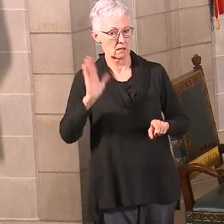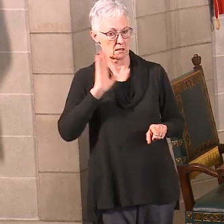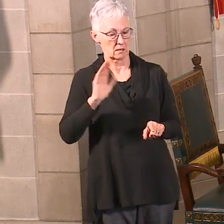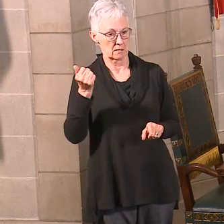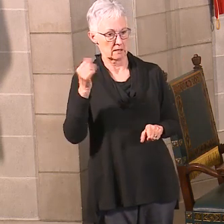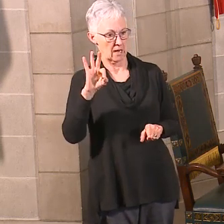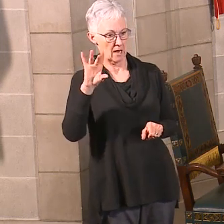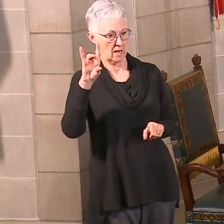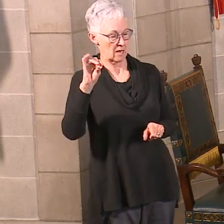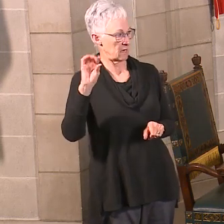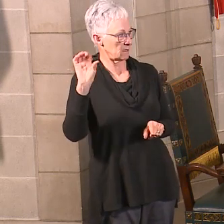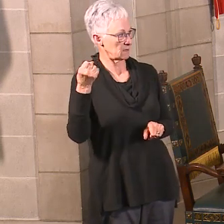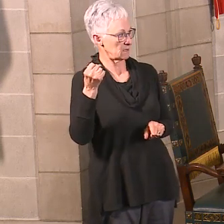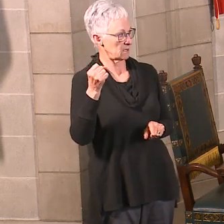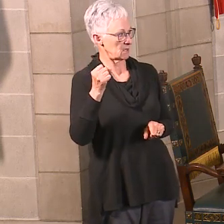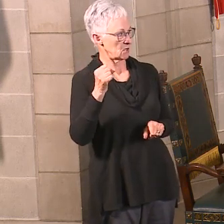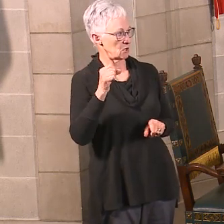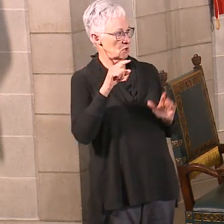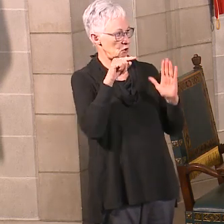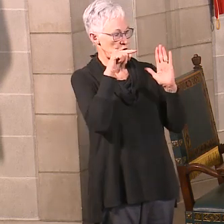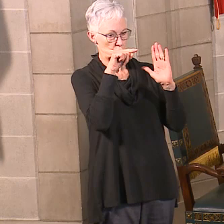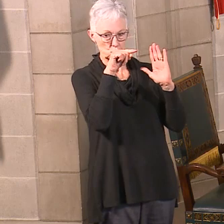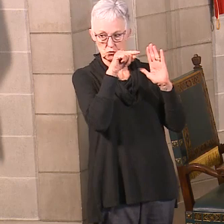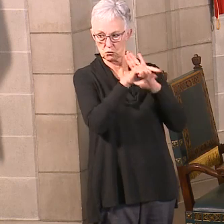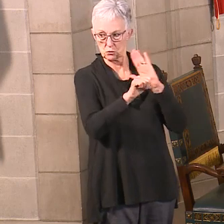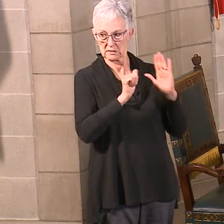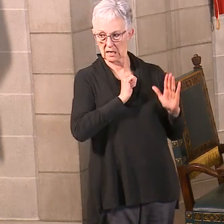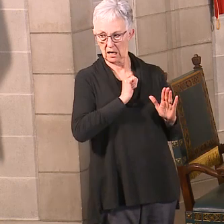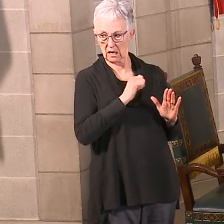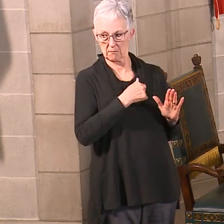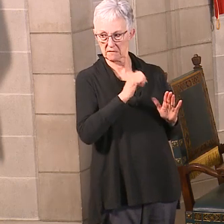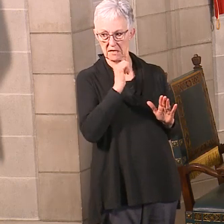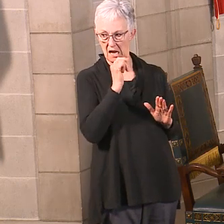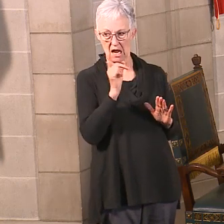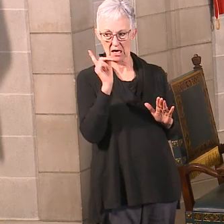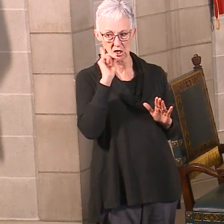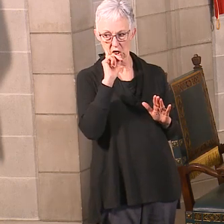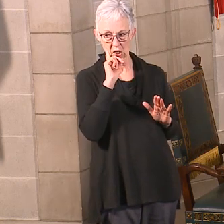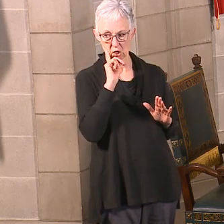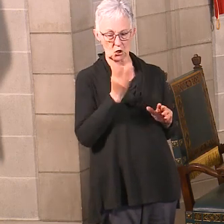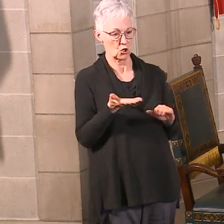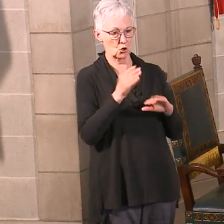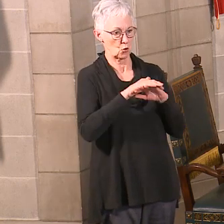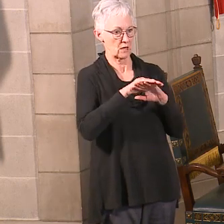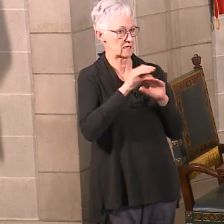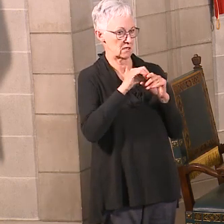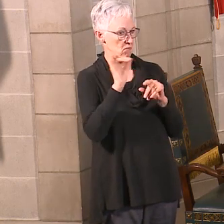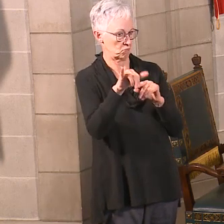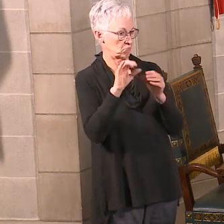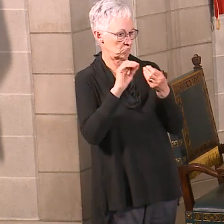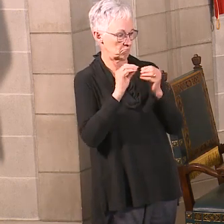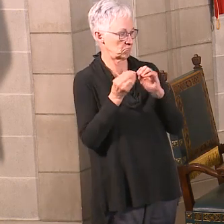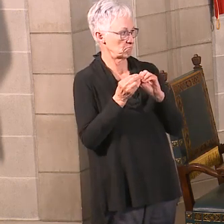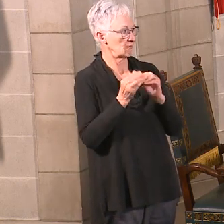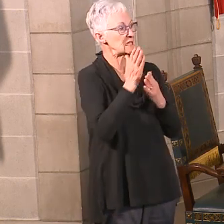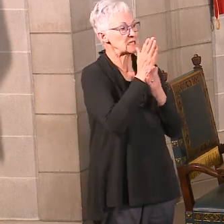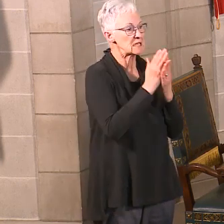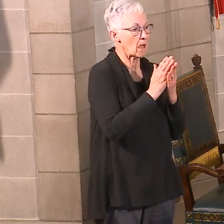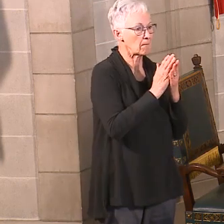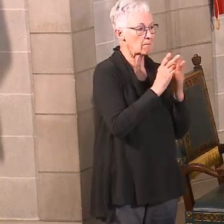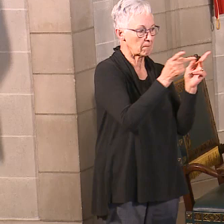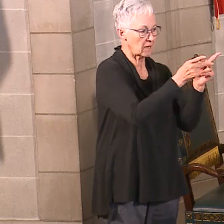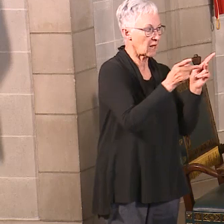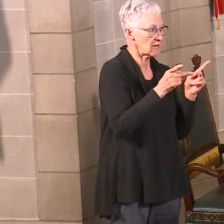hotlines like suicide. I'm not necessarily hearing any increase from suicide hotlines. Have you heard, Sherry? I've heard in some places domestic